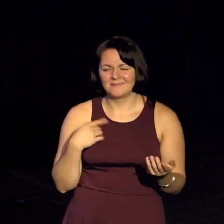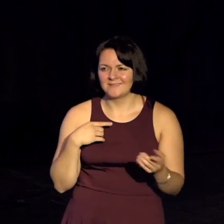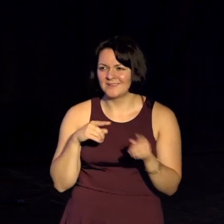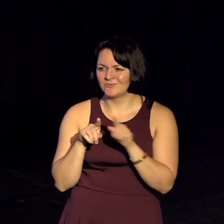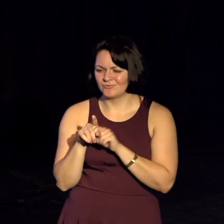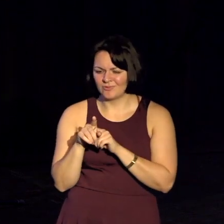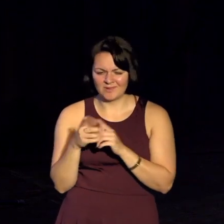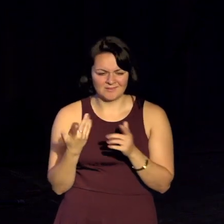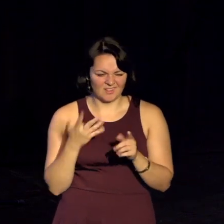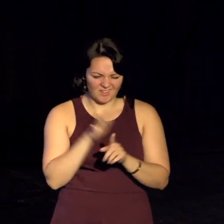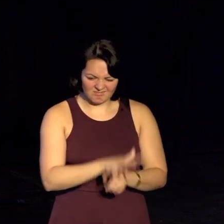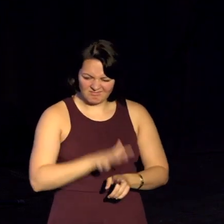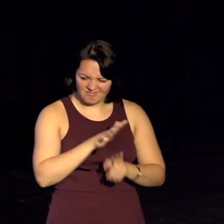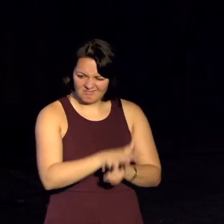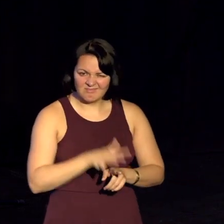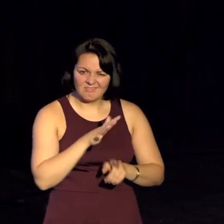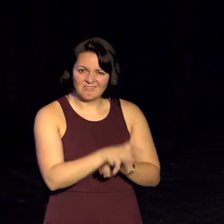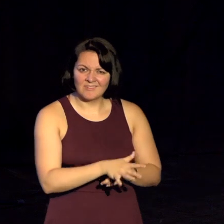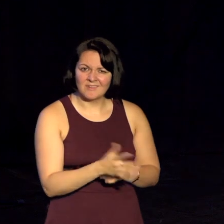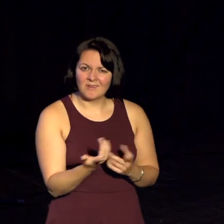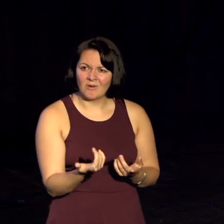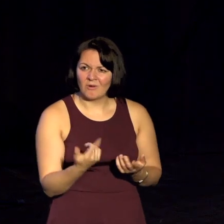that they just contributed to, or are they seeing a bitter cripple?